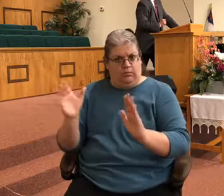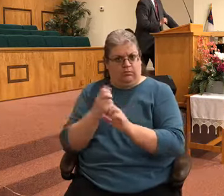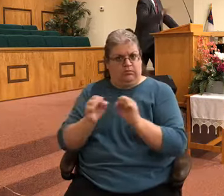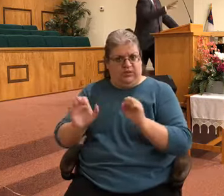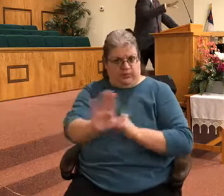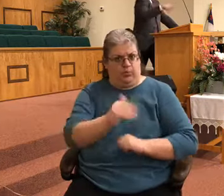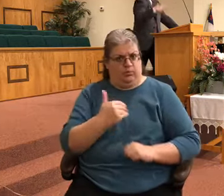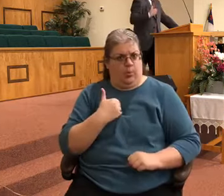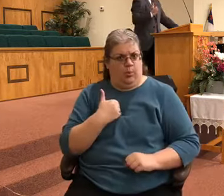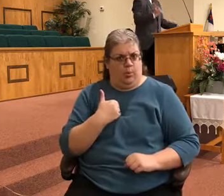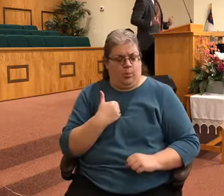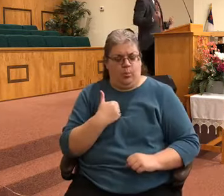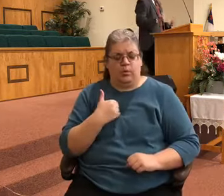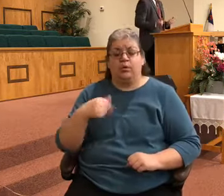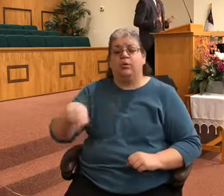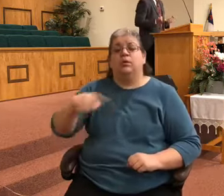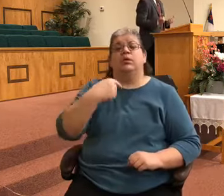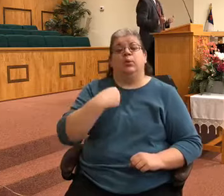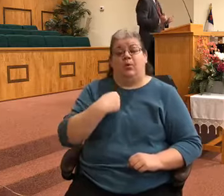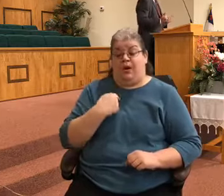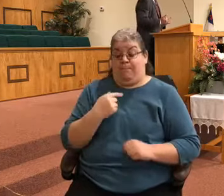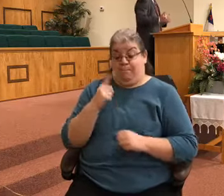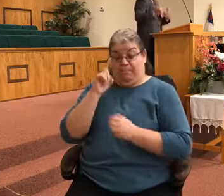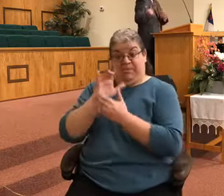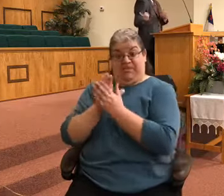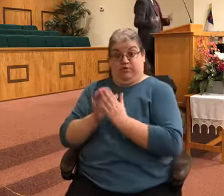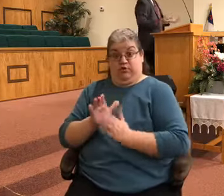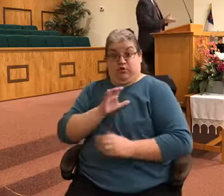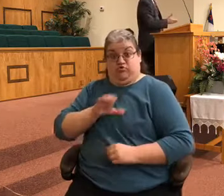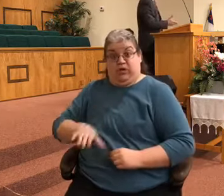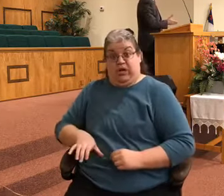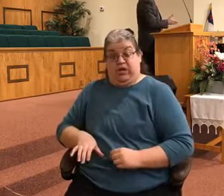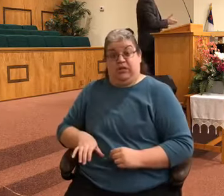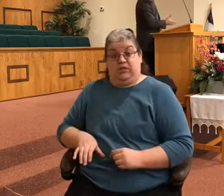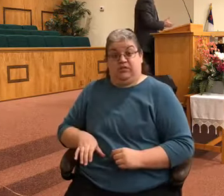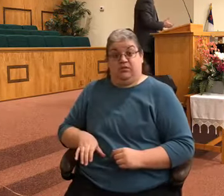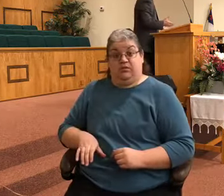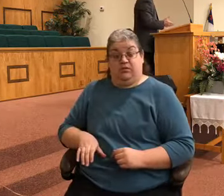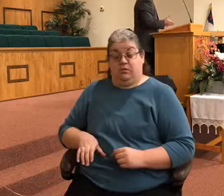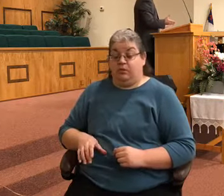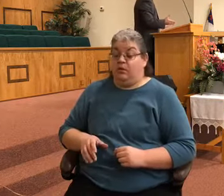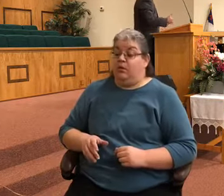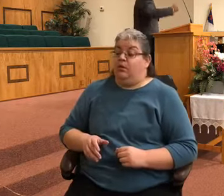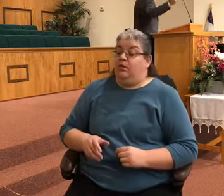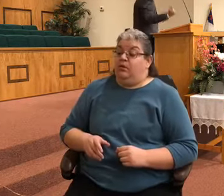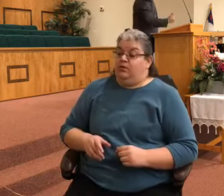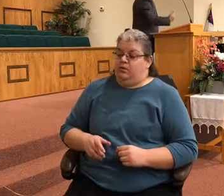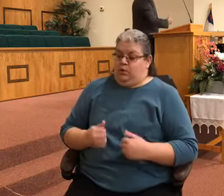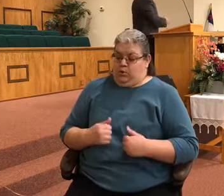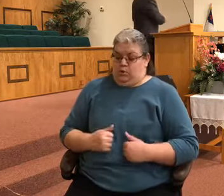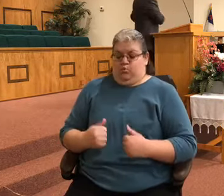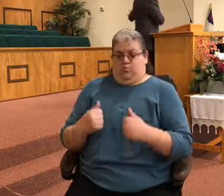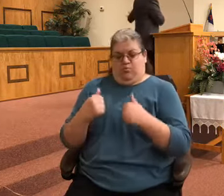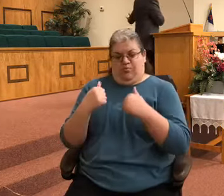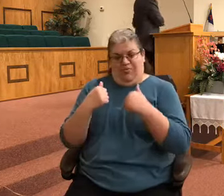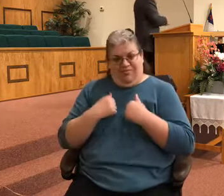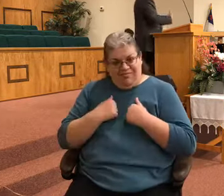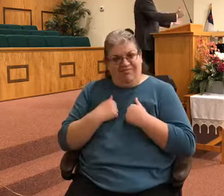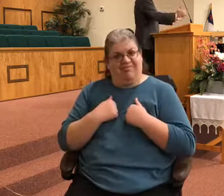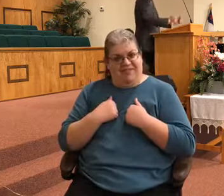You and I as believers in Christ are living from victory. We are living our life from the springboard